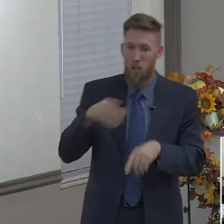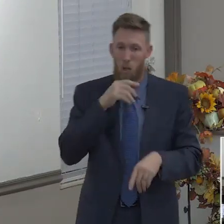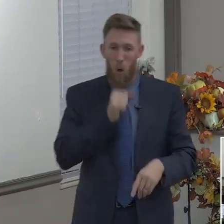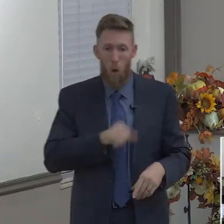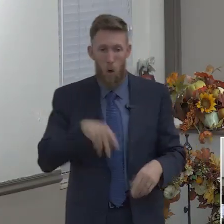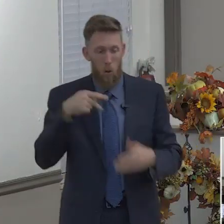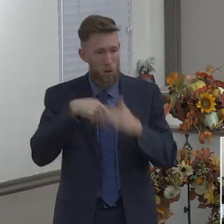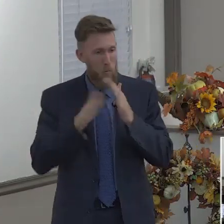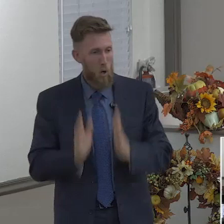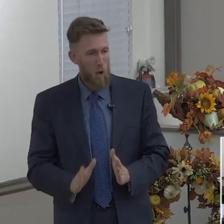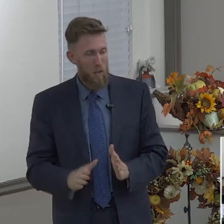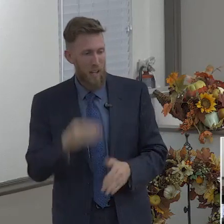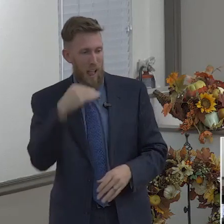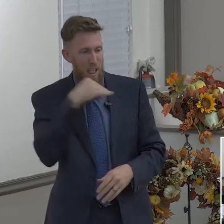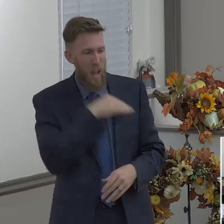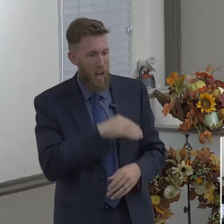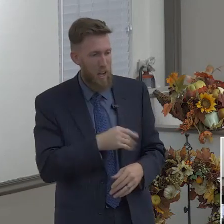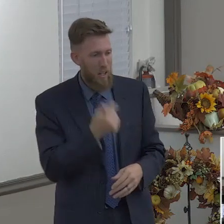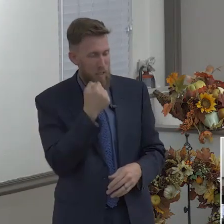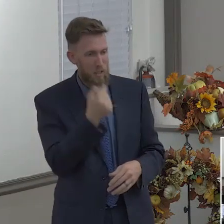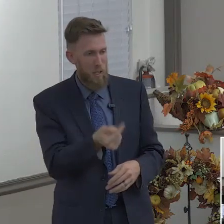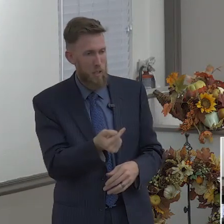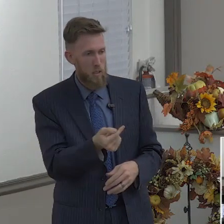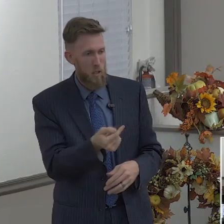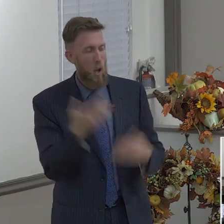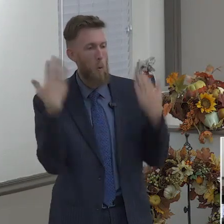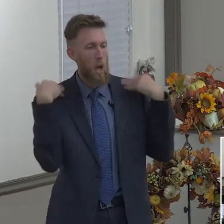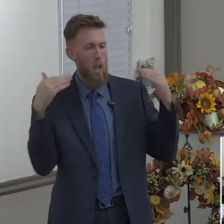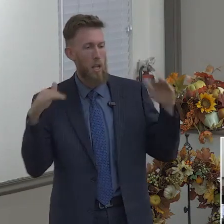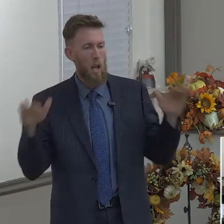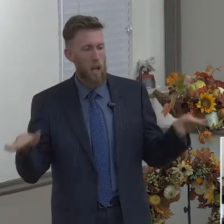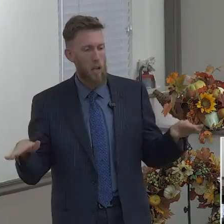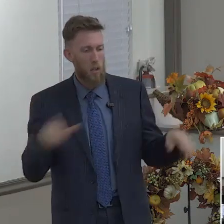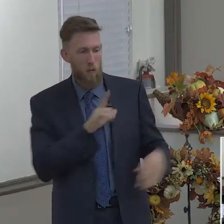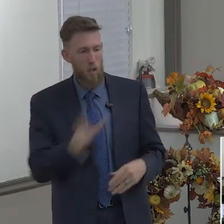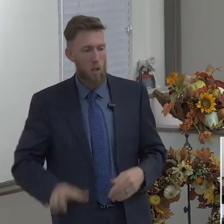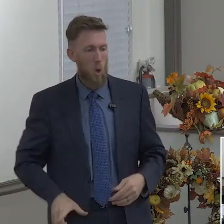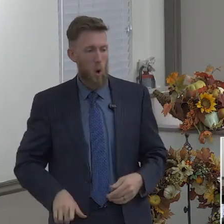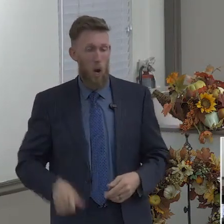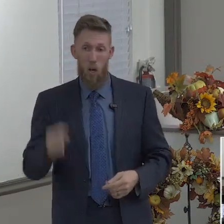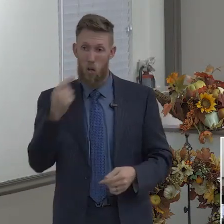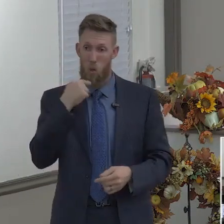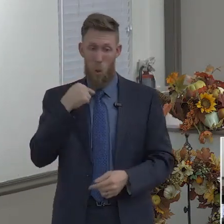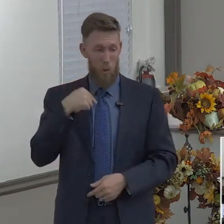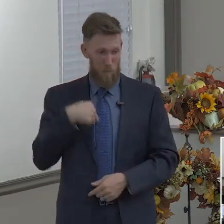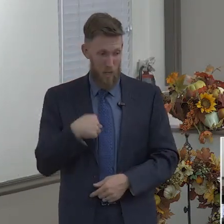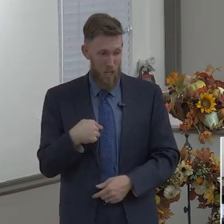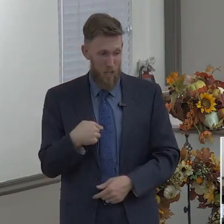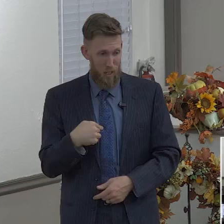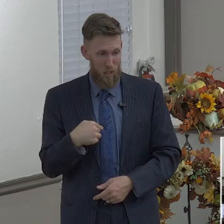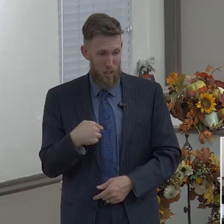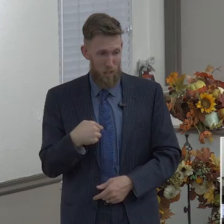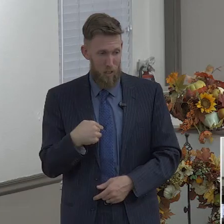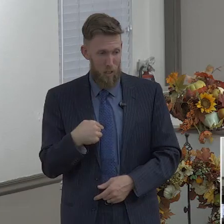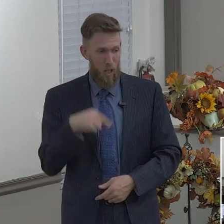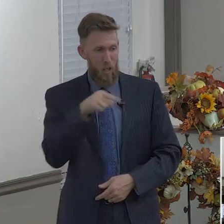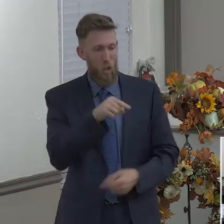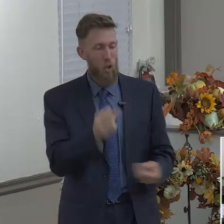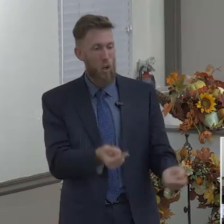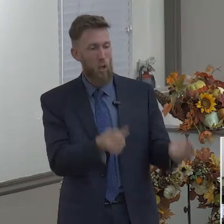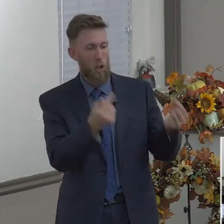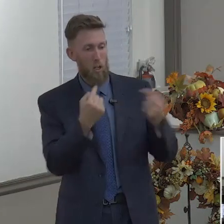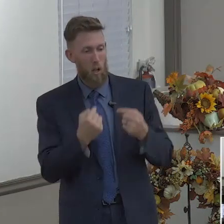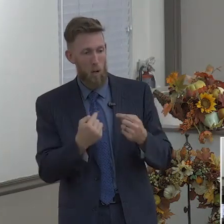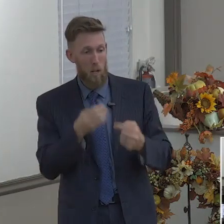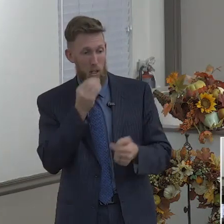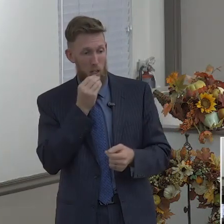He says, Well, an angel of the Lord came to me and told me that you're to come with me and you're to eat food and you're to drink water